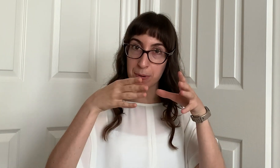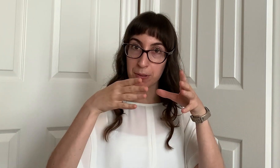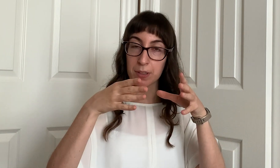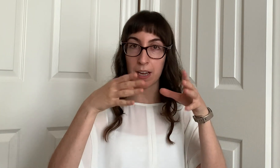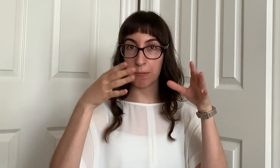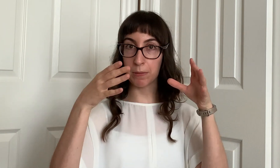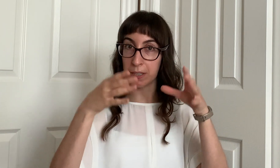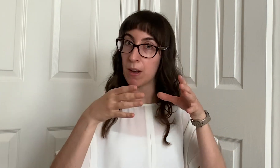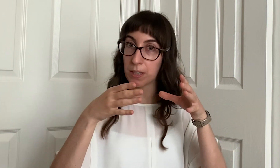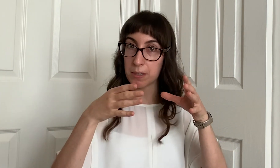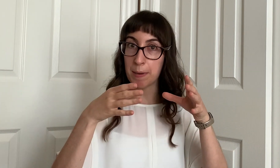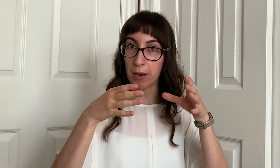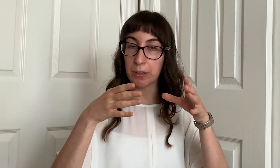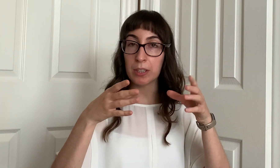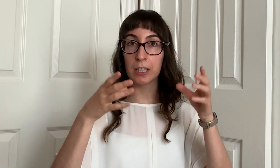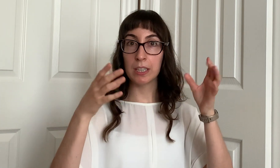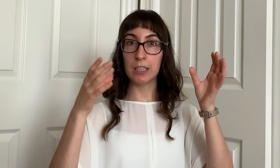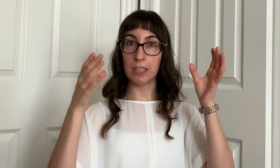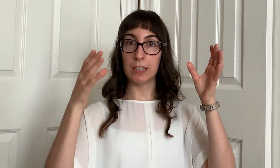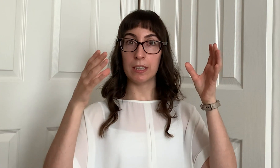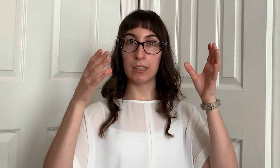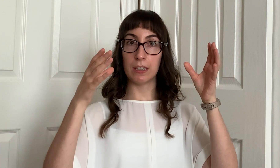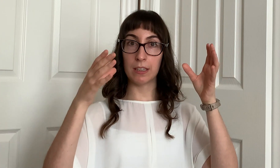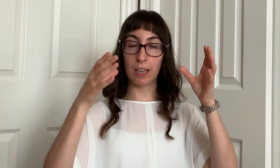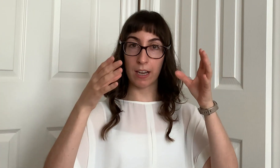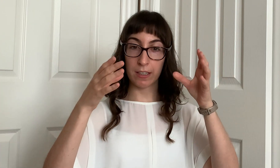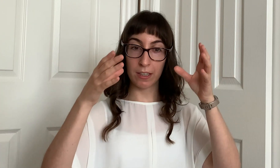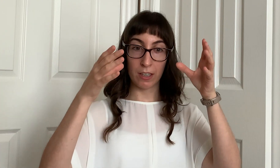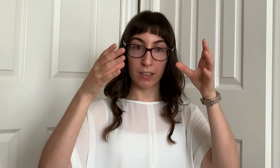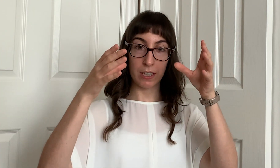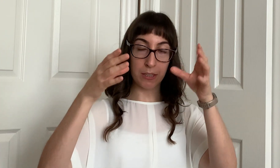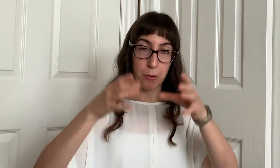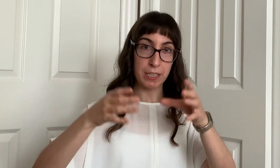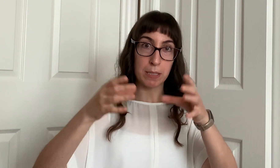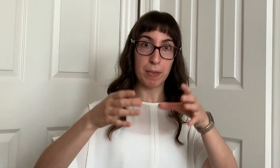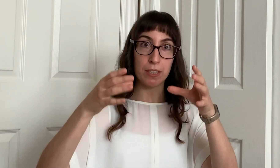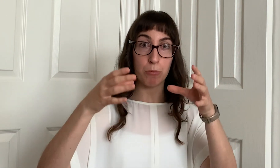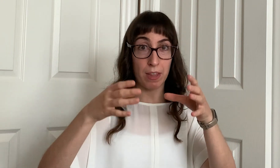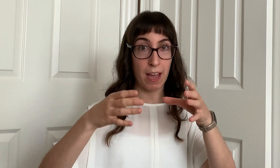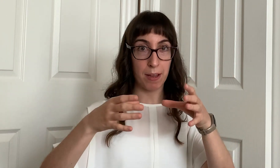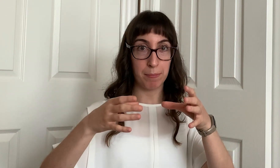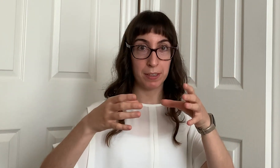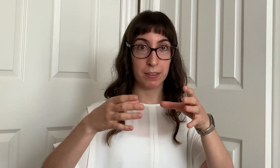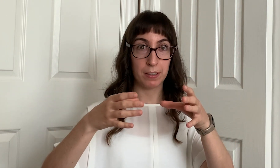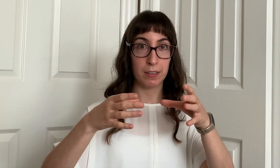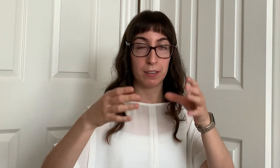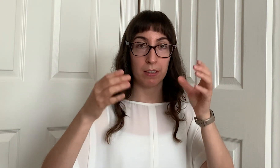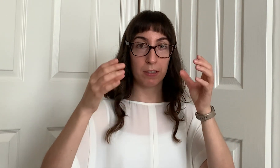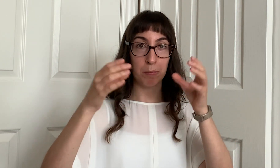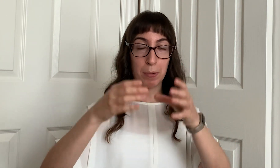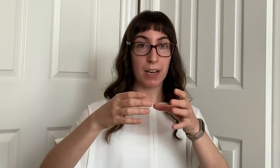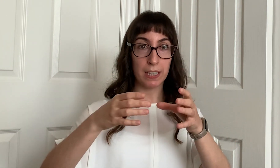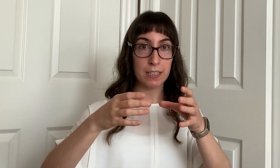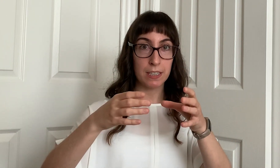of people that what we talked about that is going to speak to them but